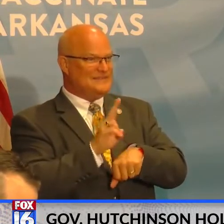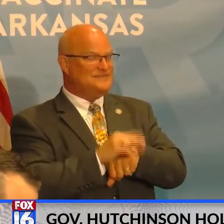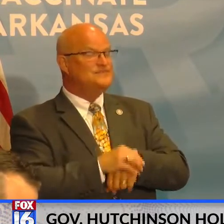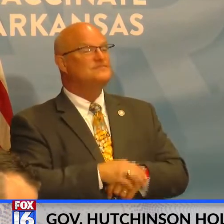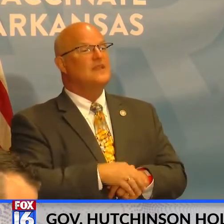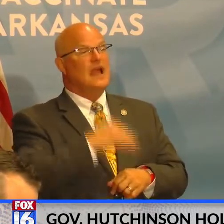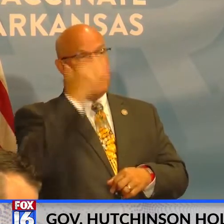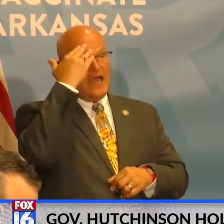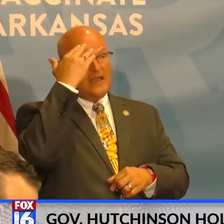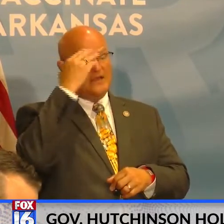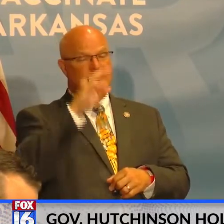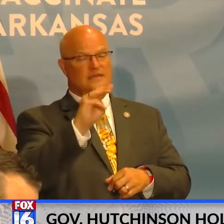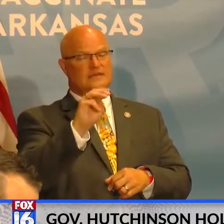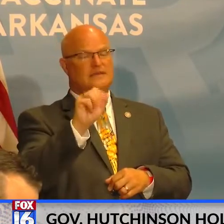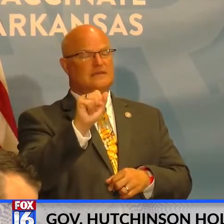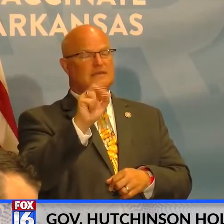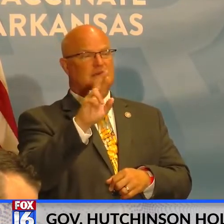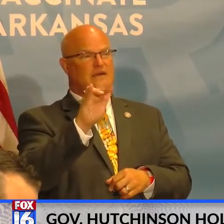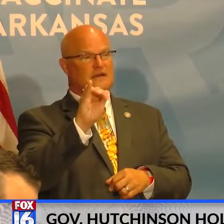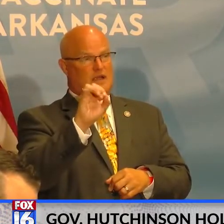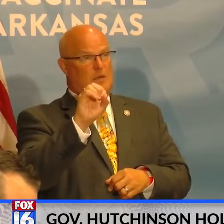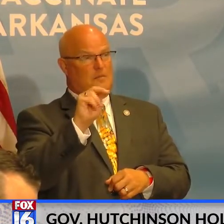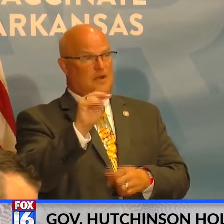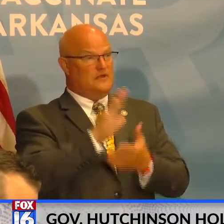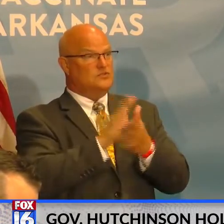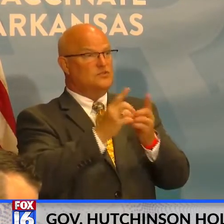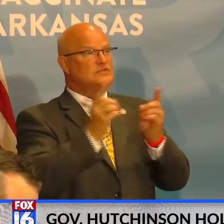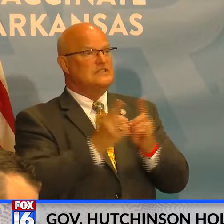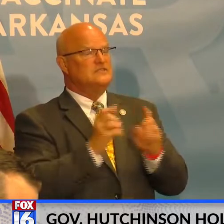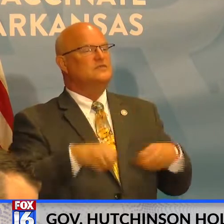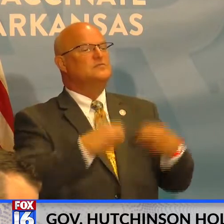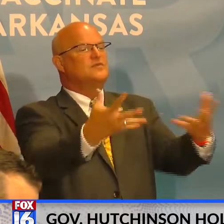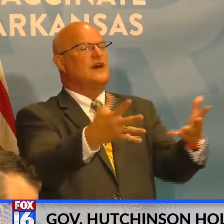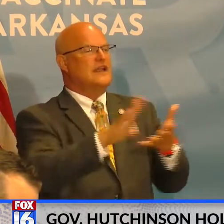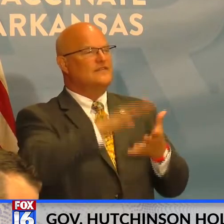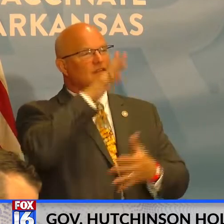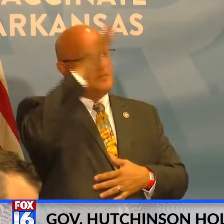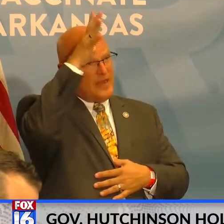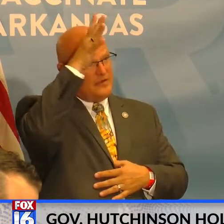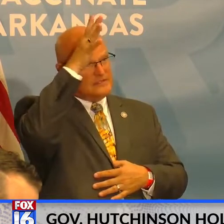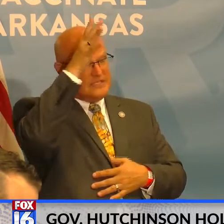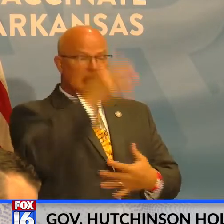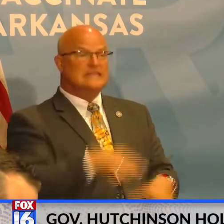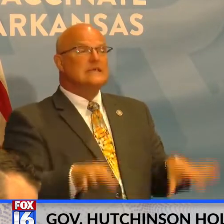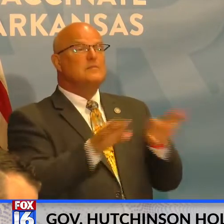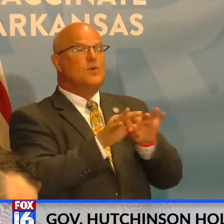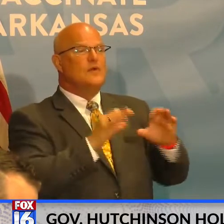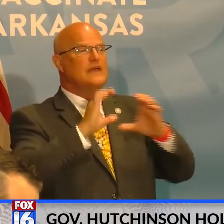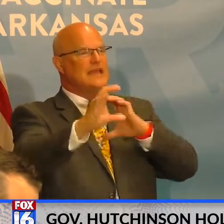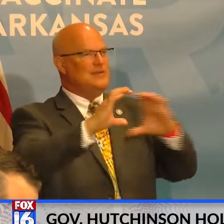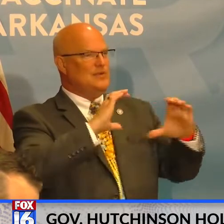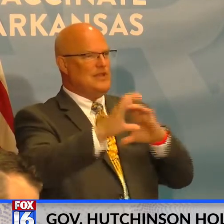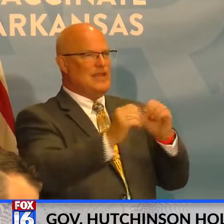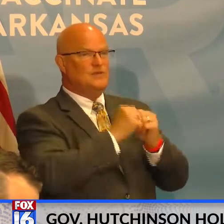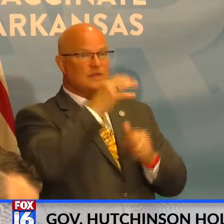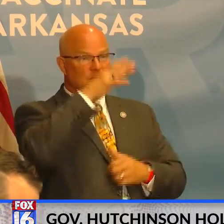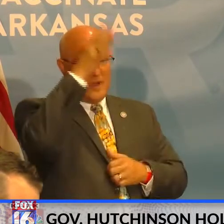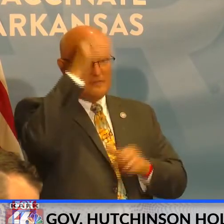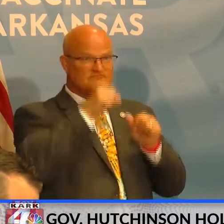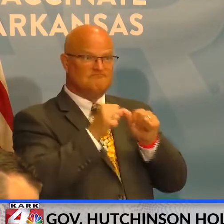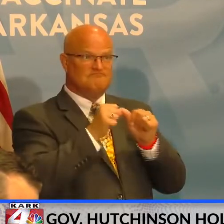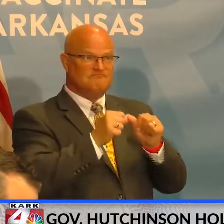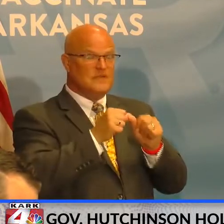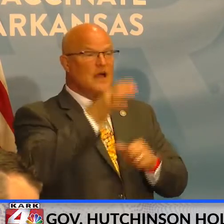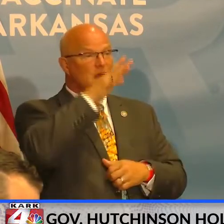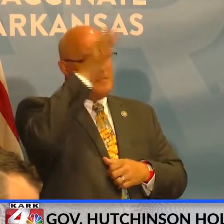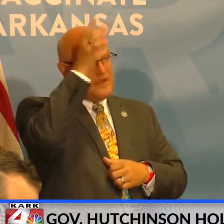Marion School District is also providing this level of detail to their parents. And it's important for that communication to be ongoing so that